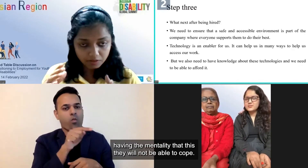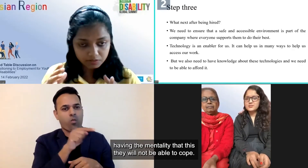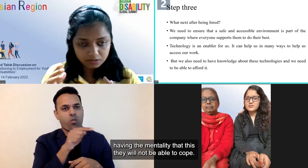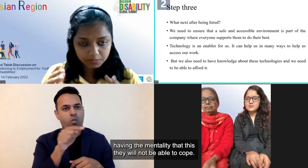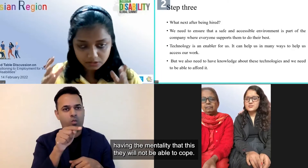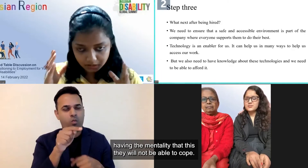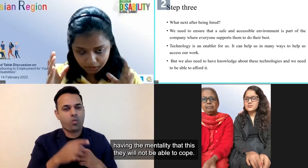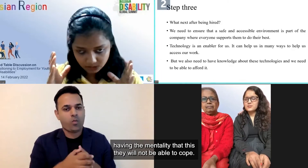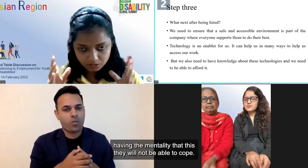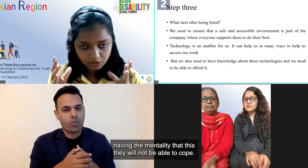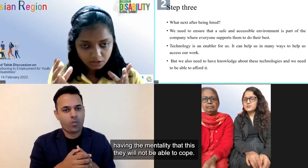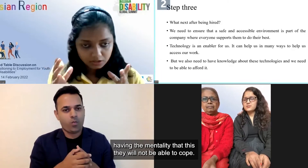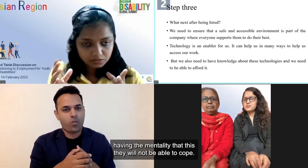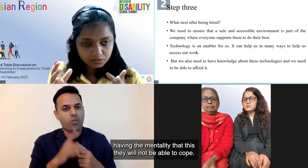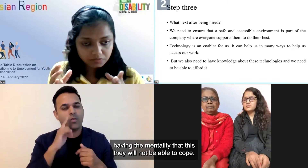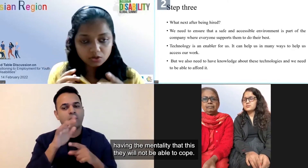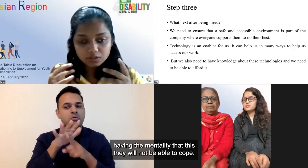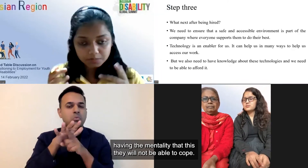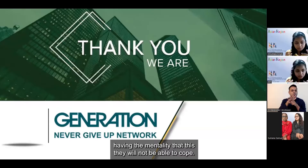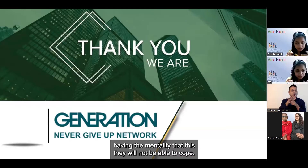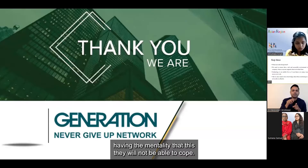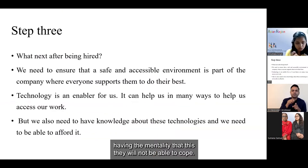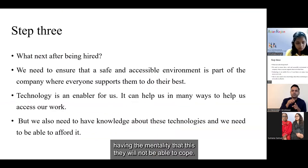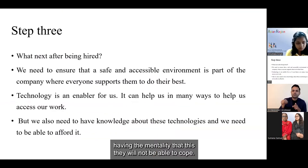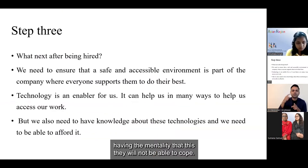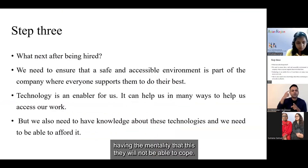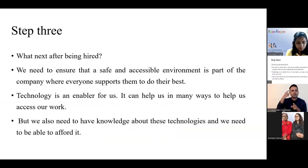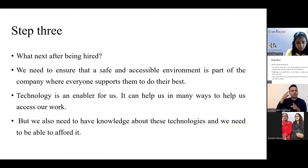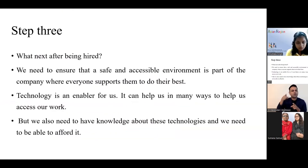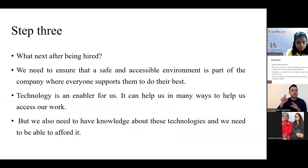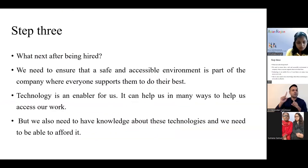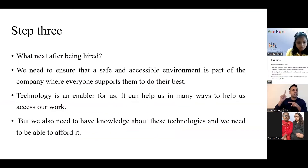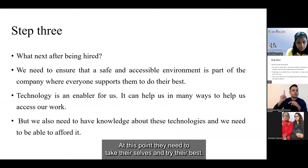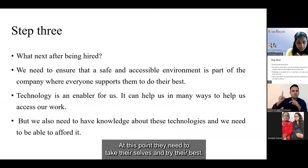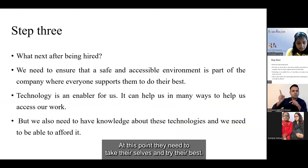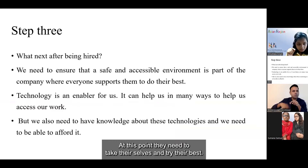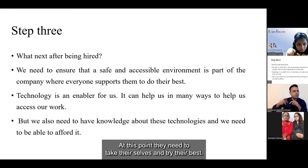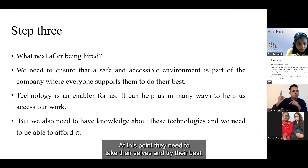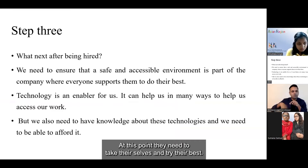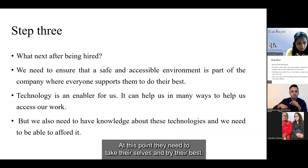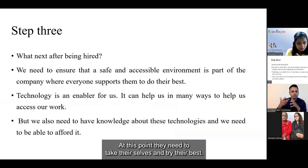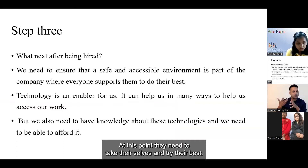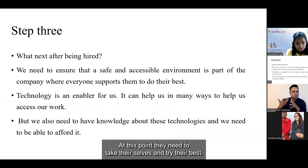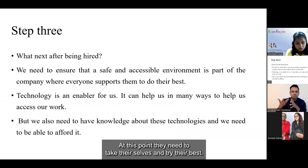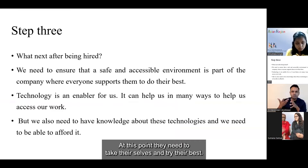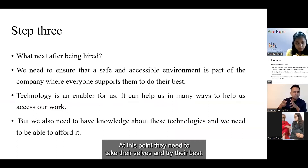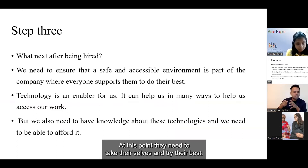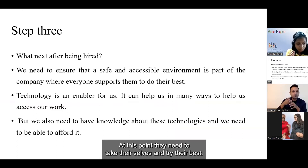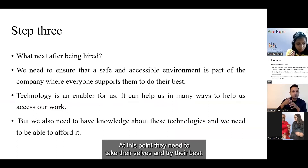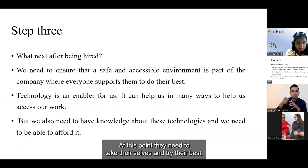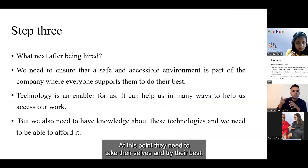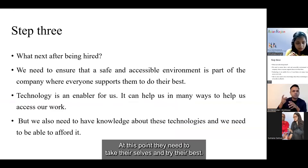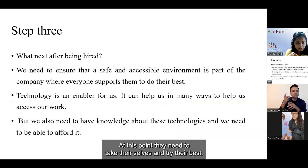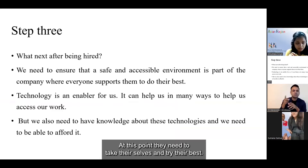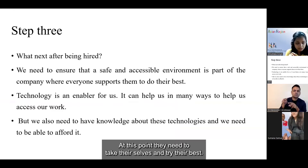having the mentality that they will not be able to cope. At this point, they all need to pick